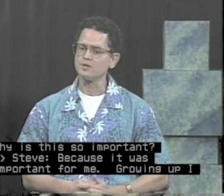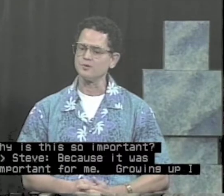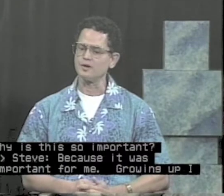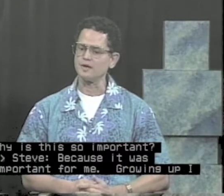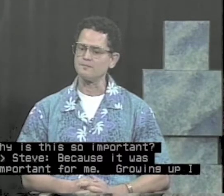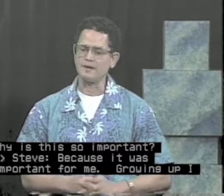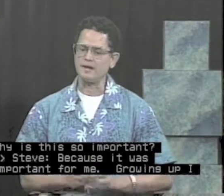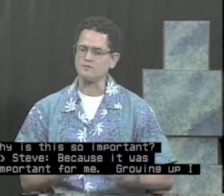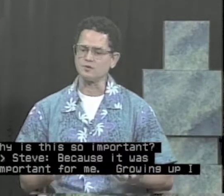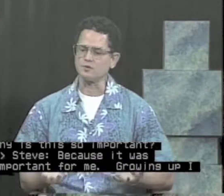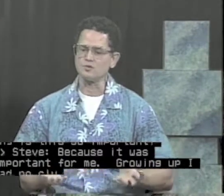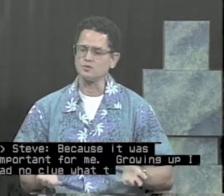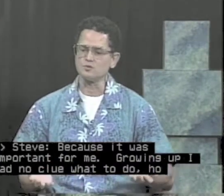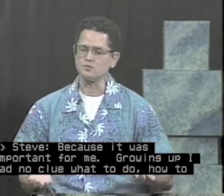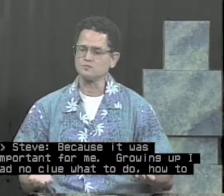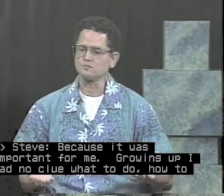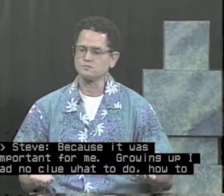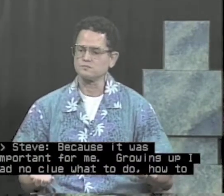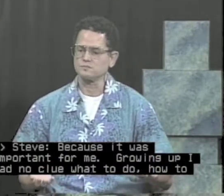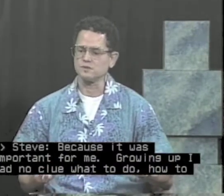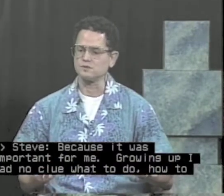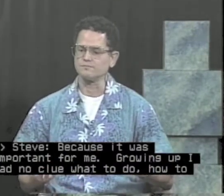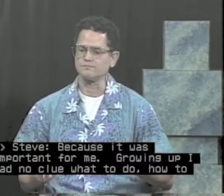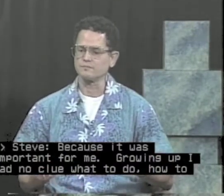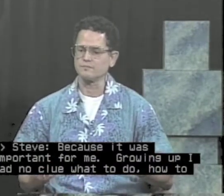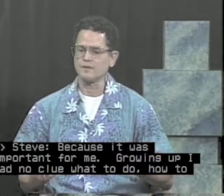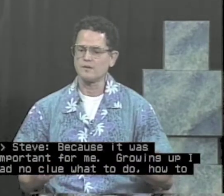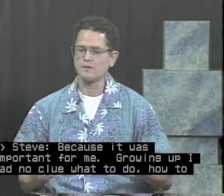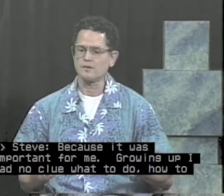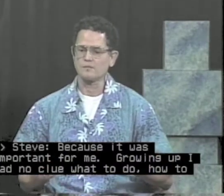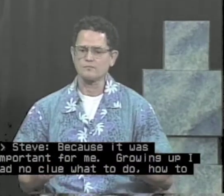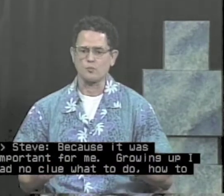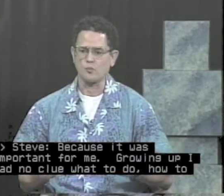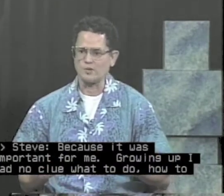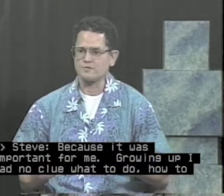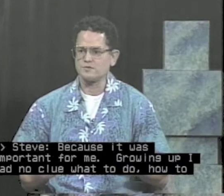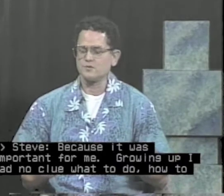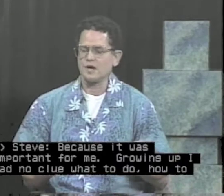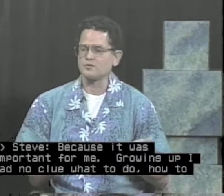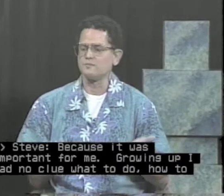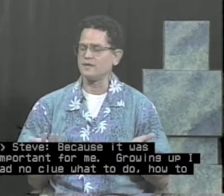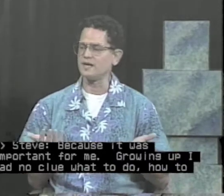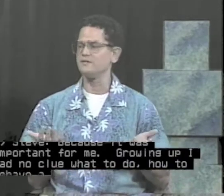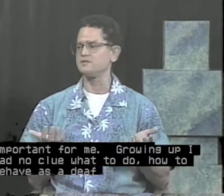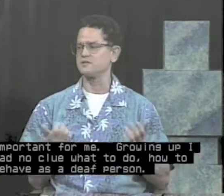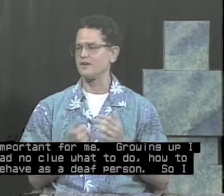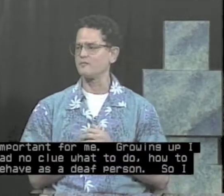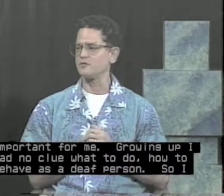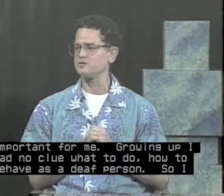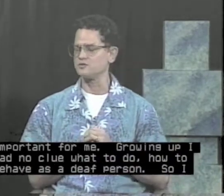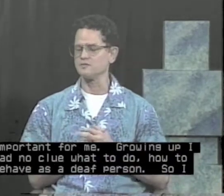Growing up, I had no clue what to do, how to behave as a deaf person.